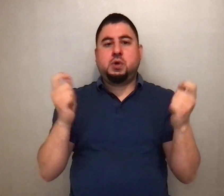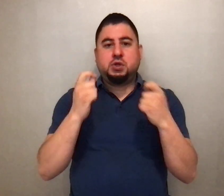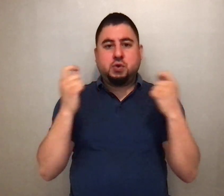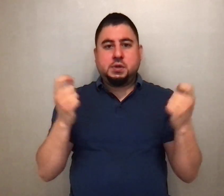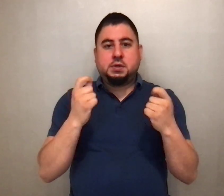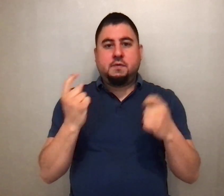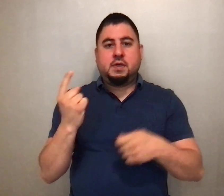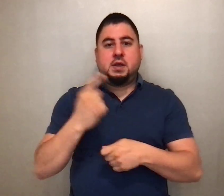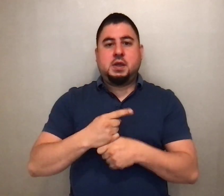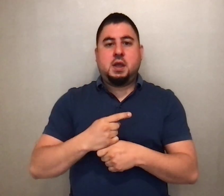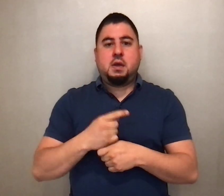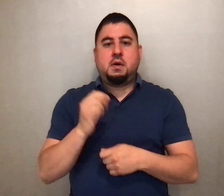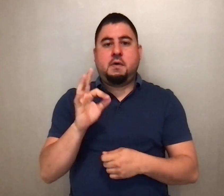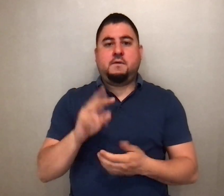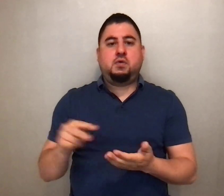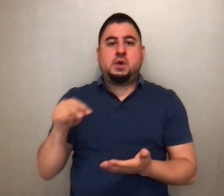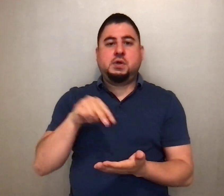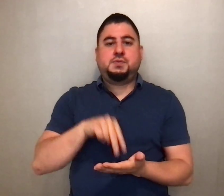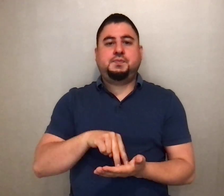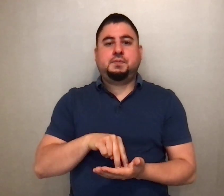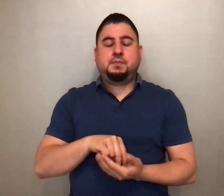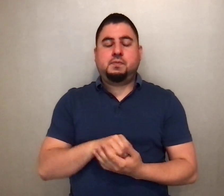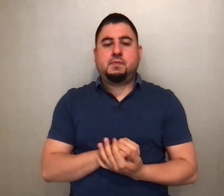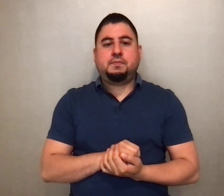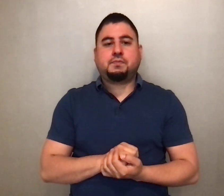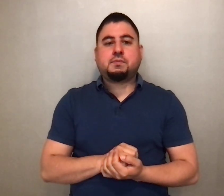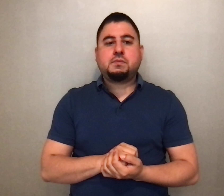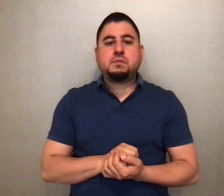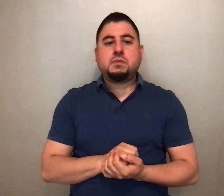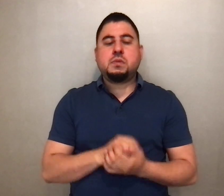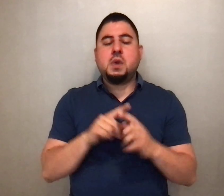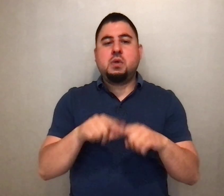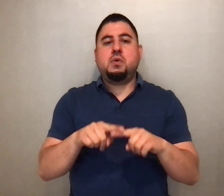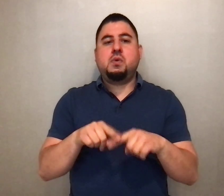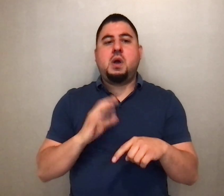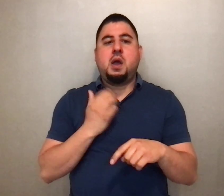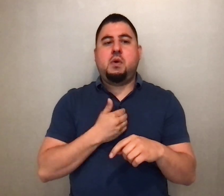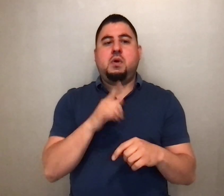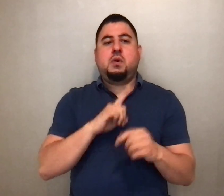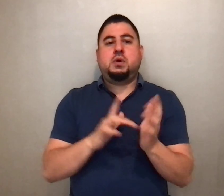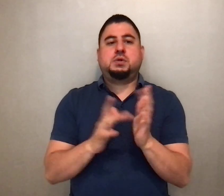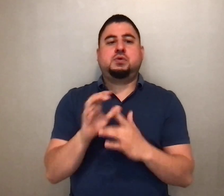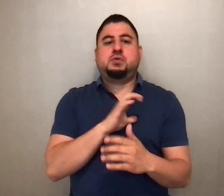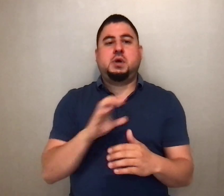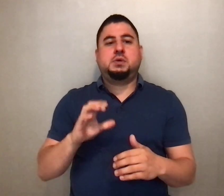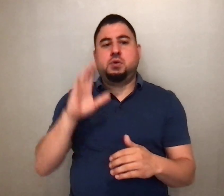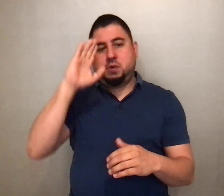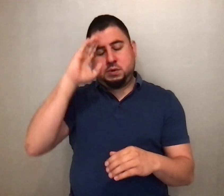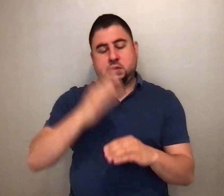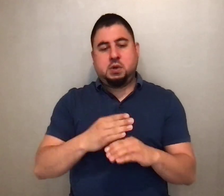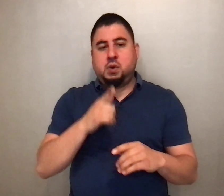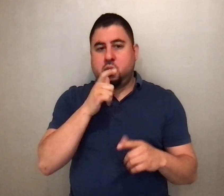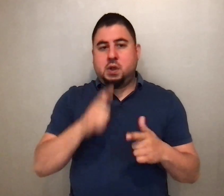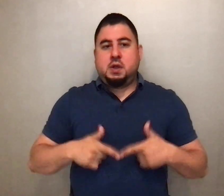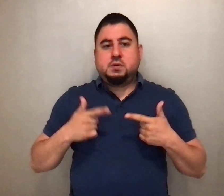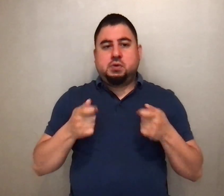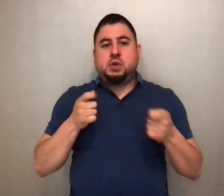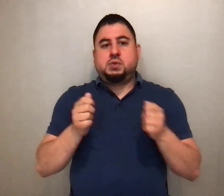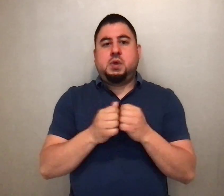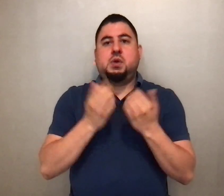day of resurrection. Through our Lord Jesus Christ, your Son, who lives and reigns with you